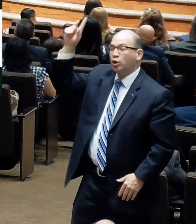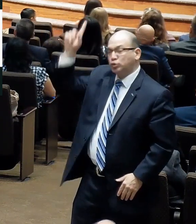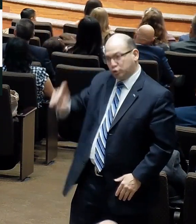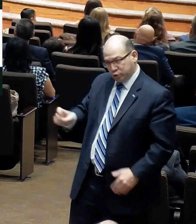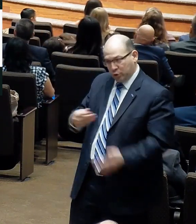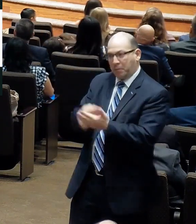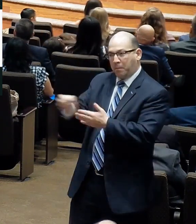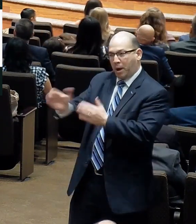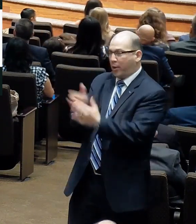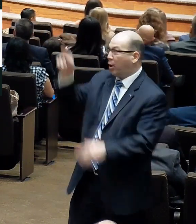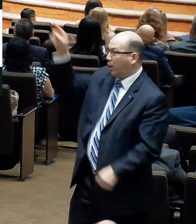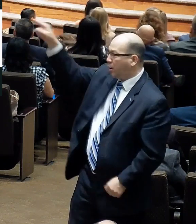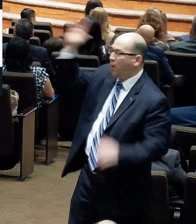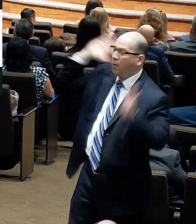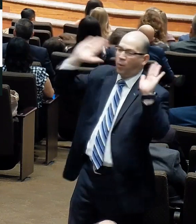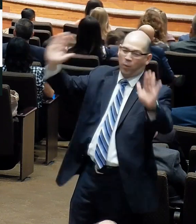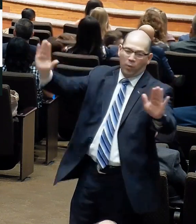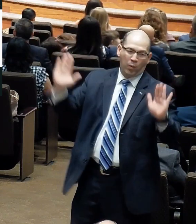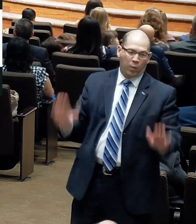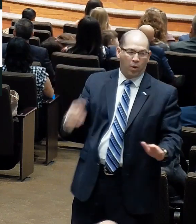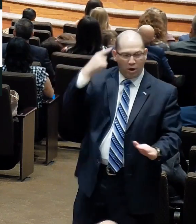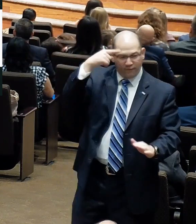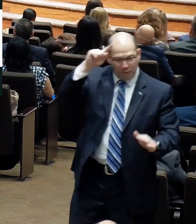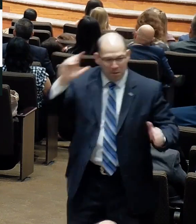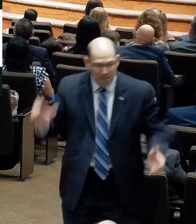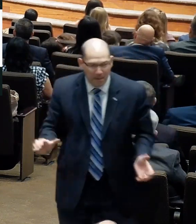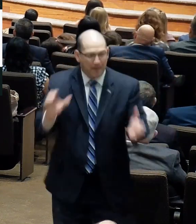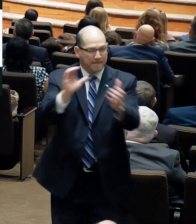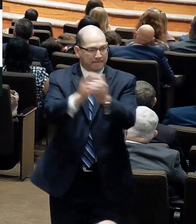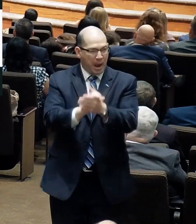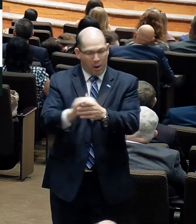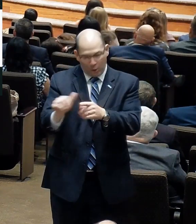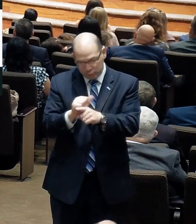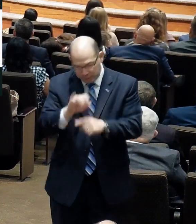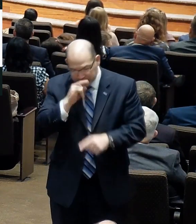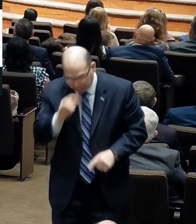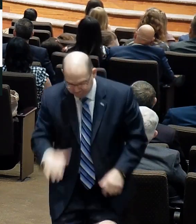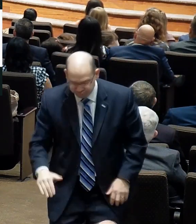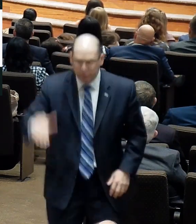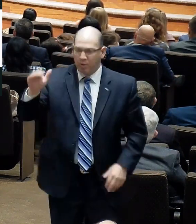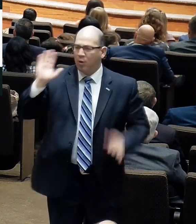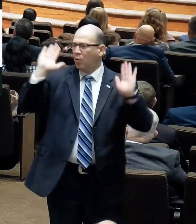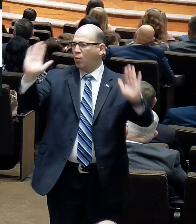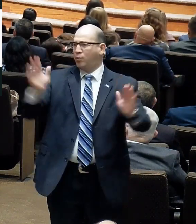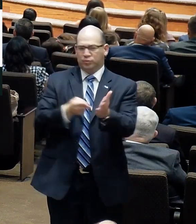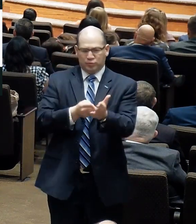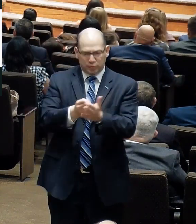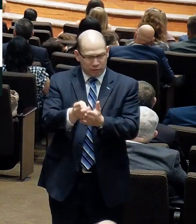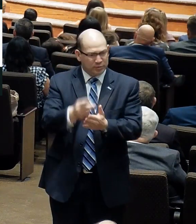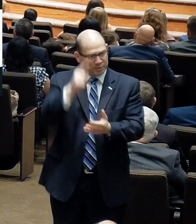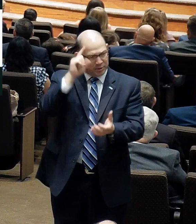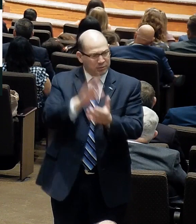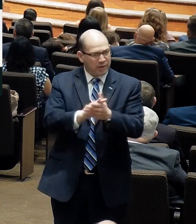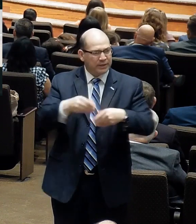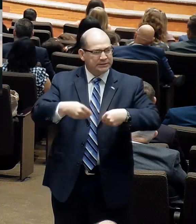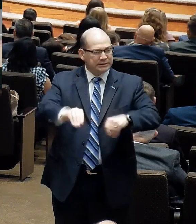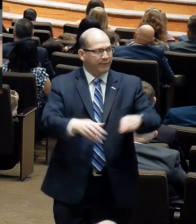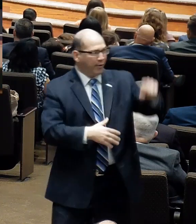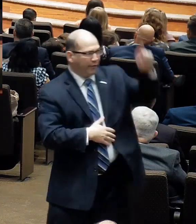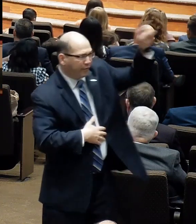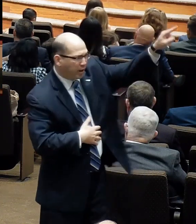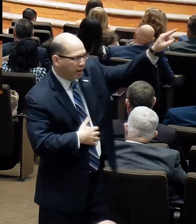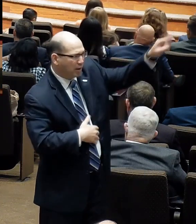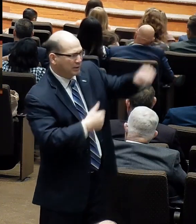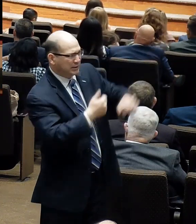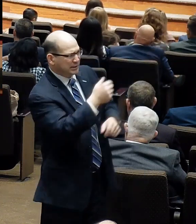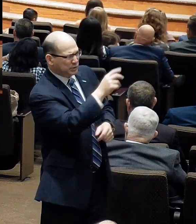practical advice on marriage and child rearing. So many good truths. I believe they're selling it over in the bookstore for $19.95.